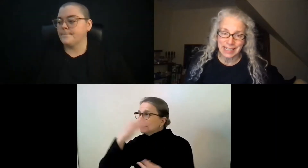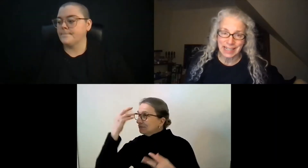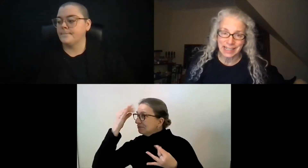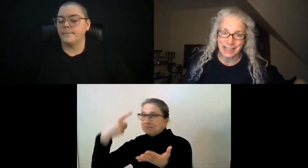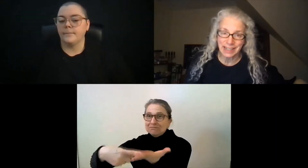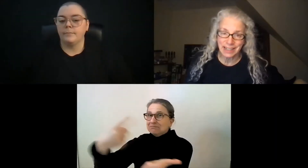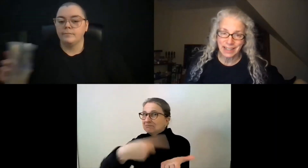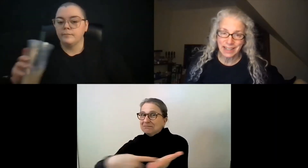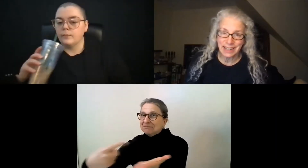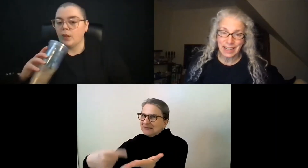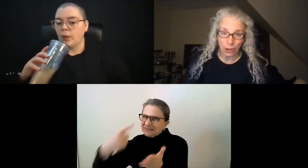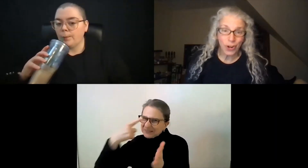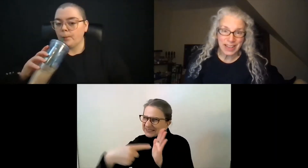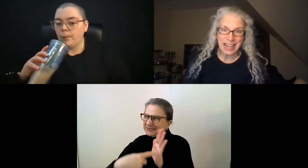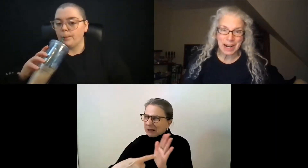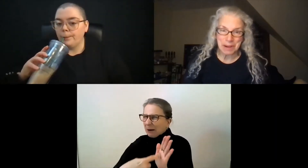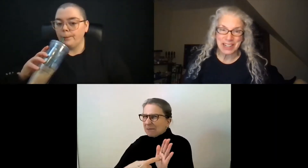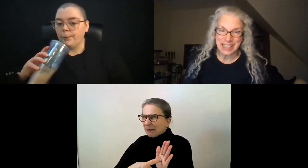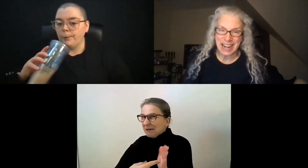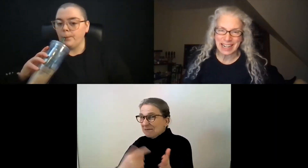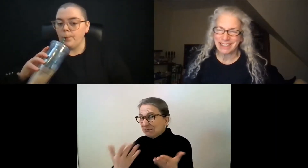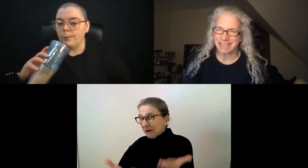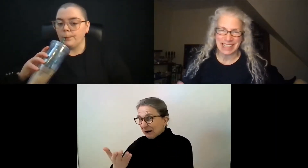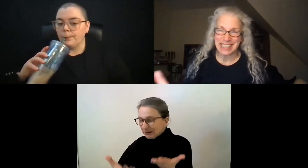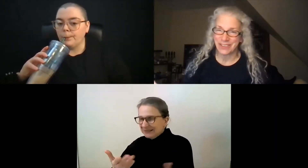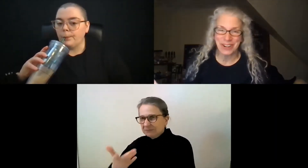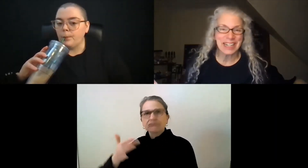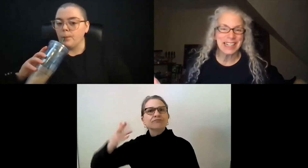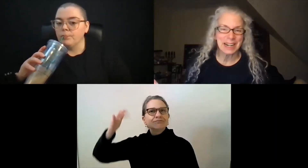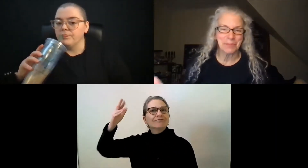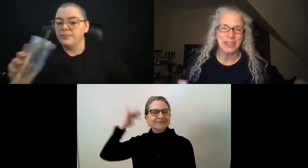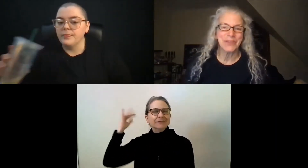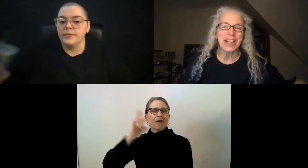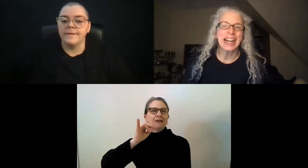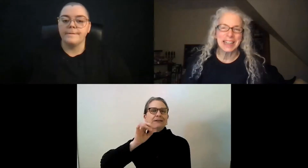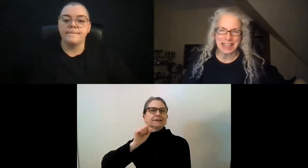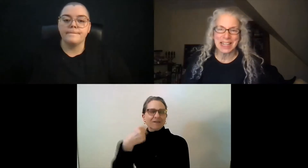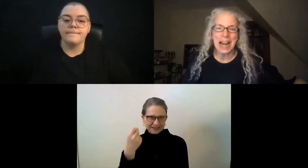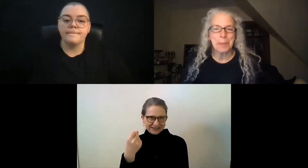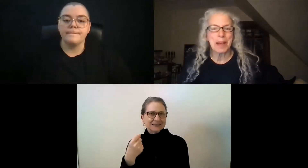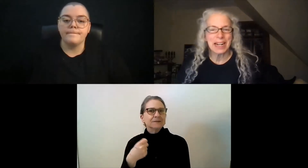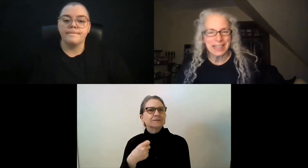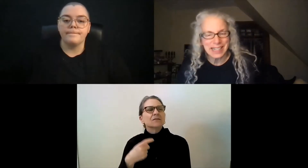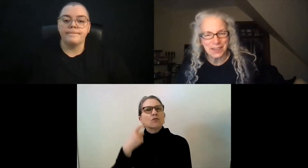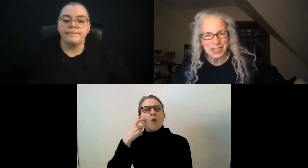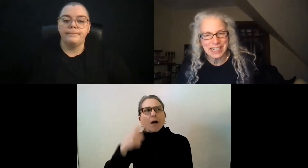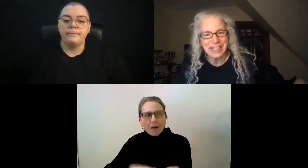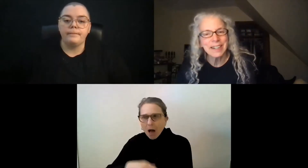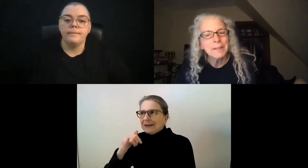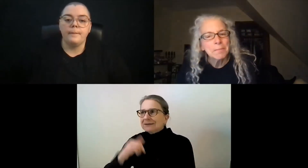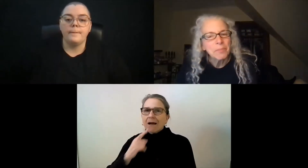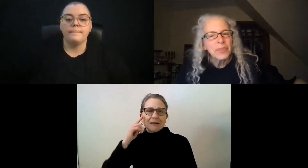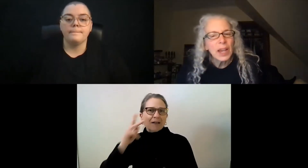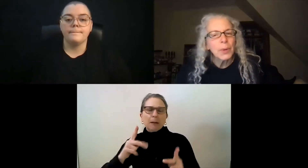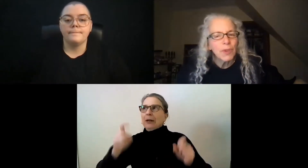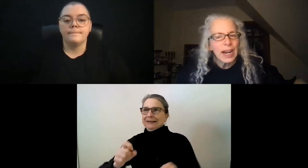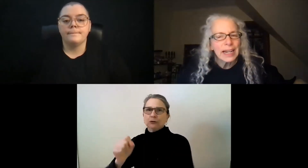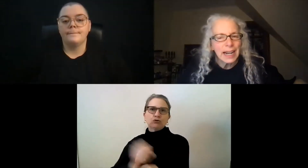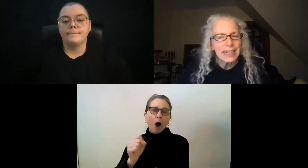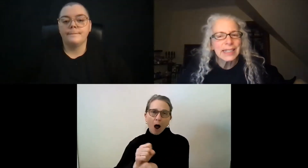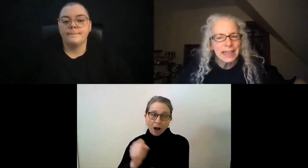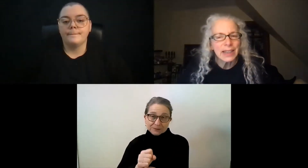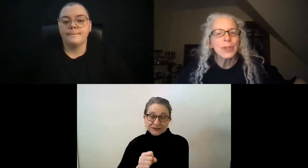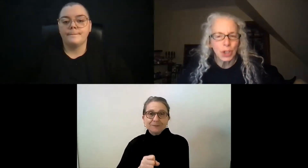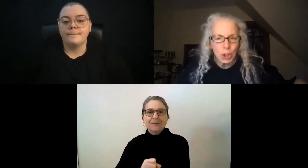discuss this. Like, you're thinking about it tonight. That's a great example of the kind of thing that happened back in the 70s. And we